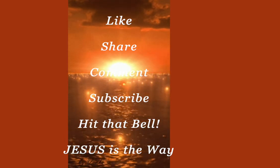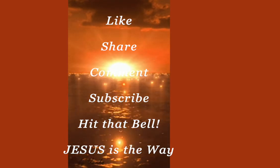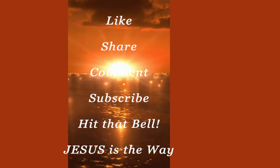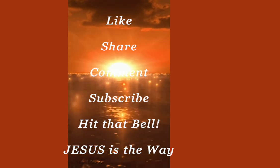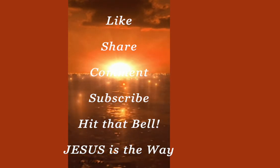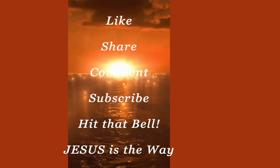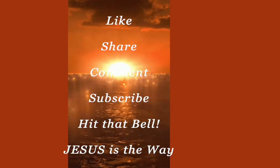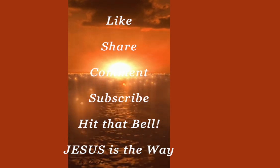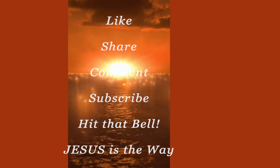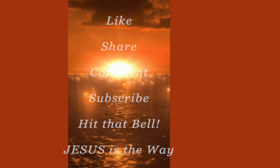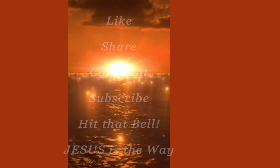Bye.